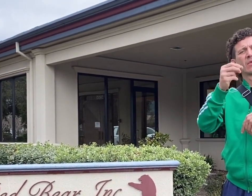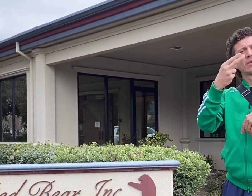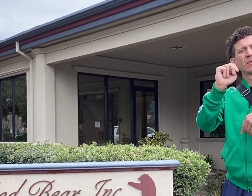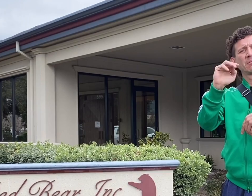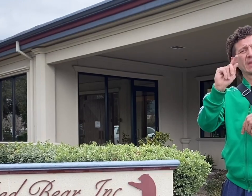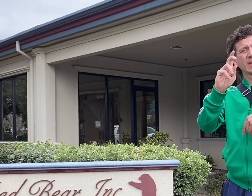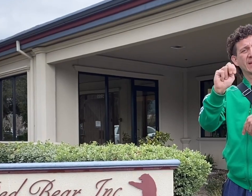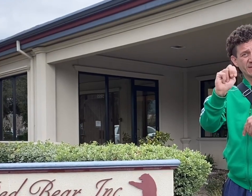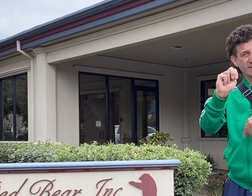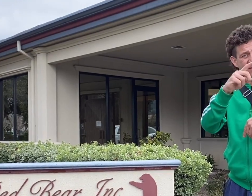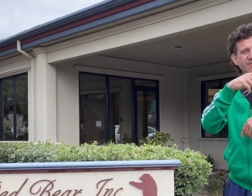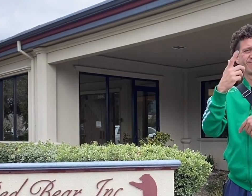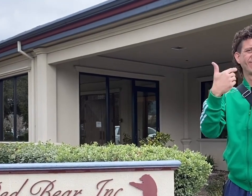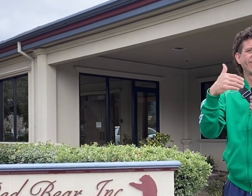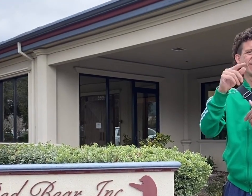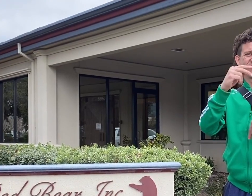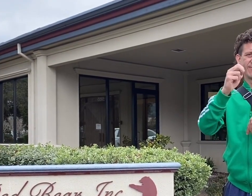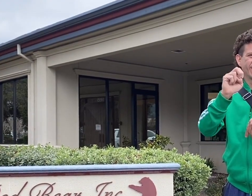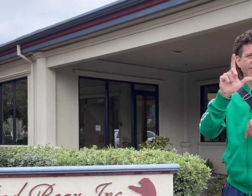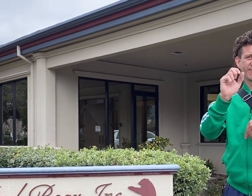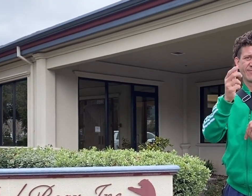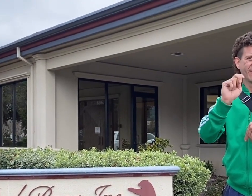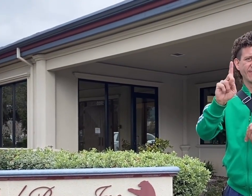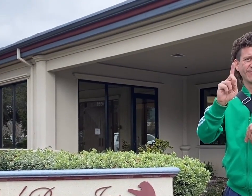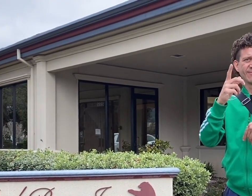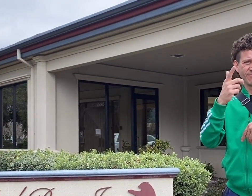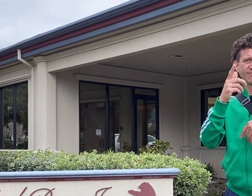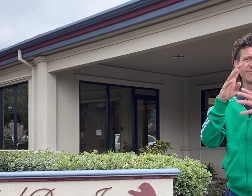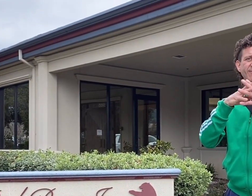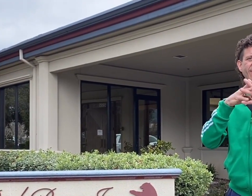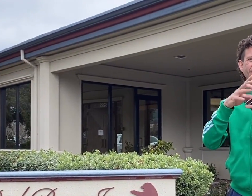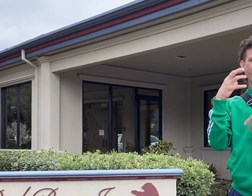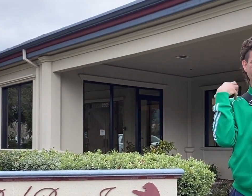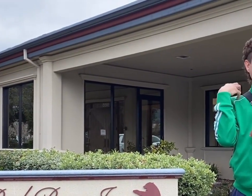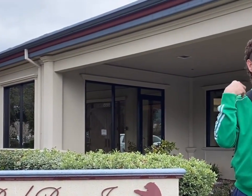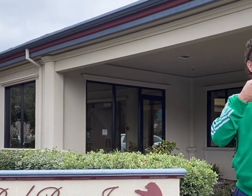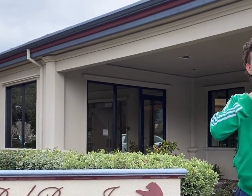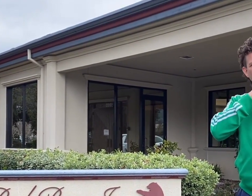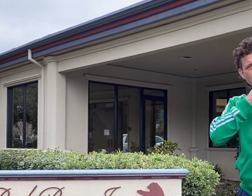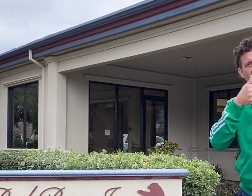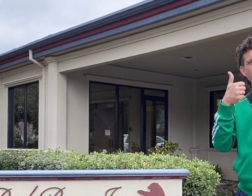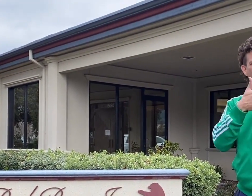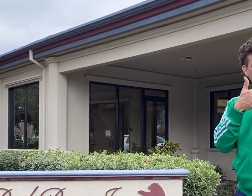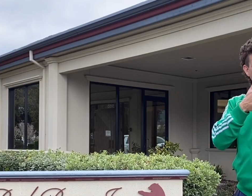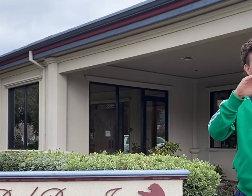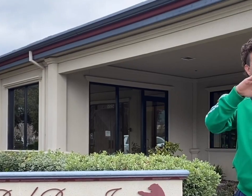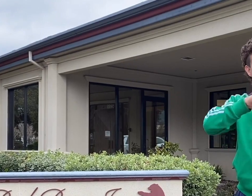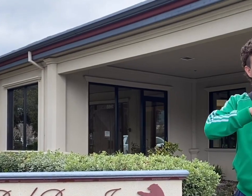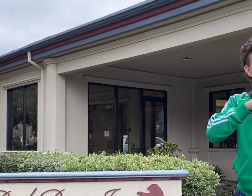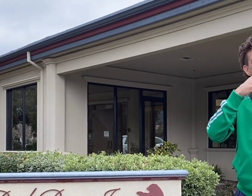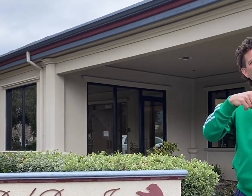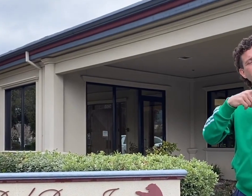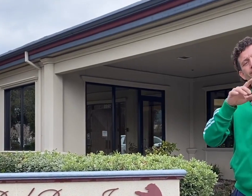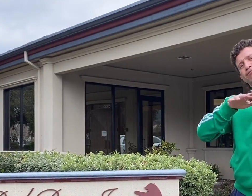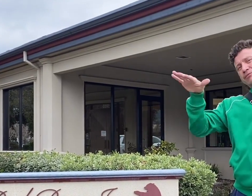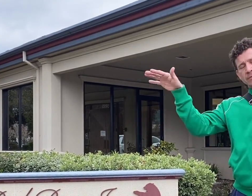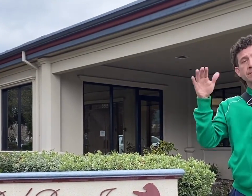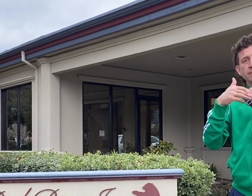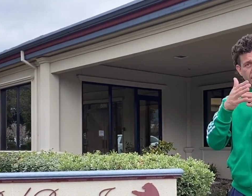legendary football coach, broadcaster, video game cover guy, plus many more, wanted to help out his son